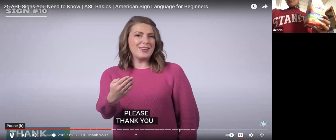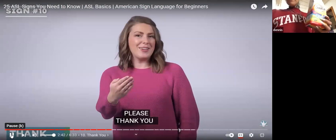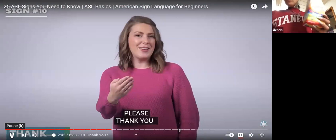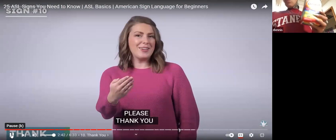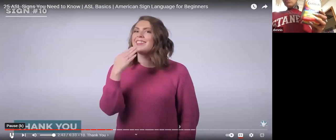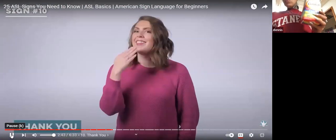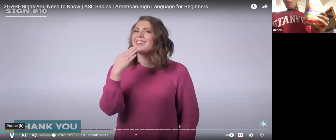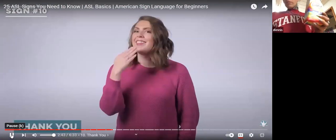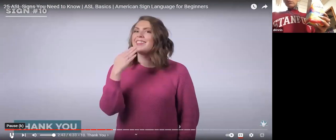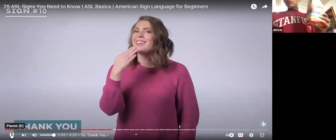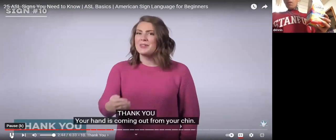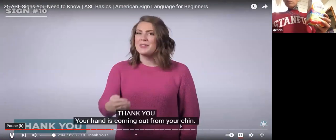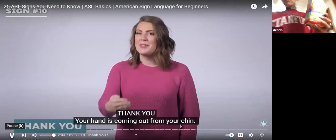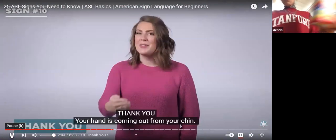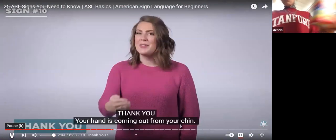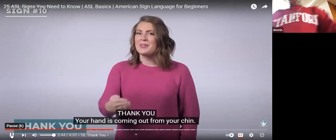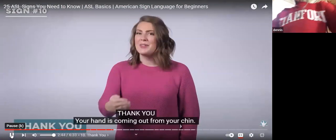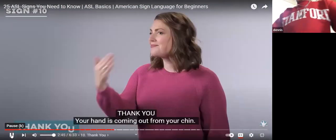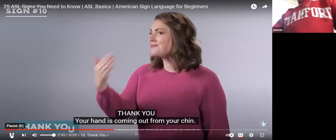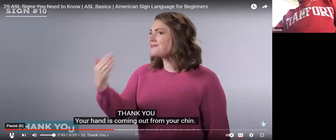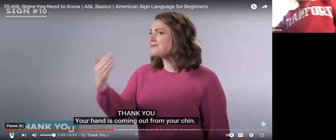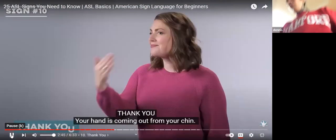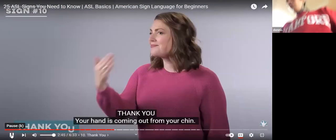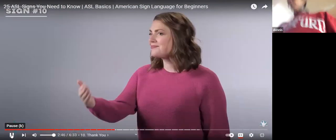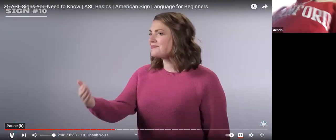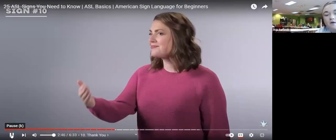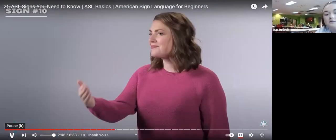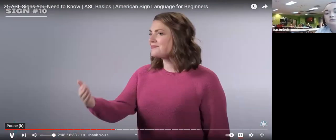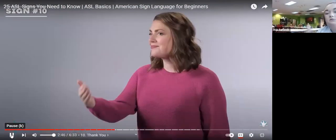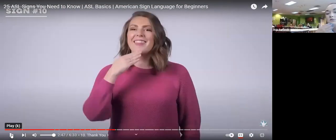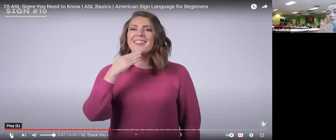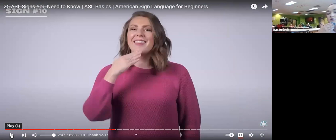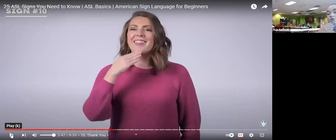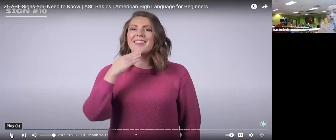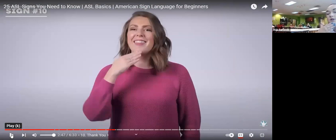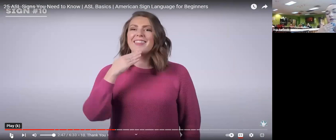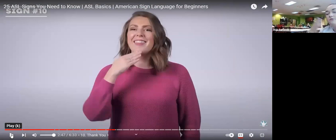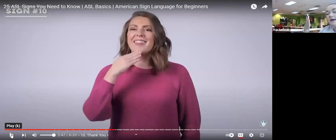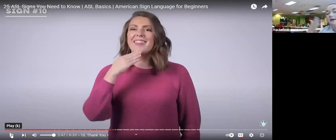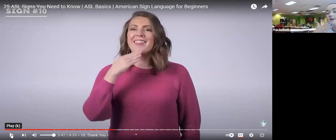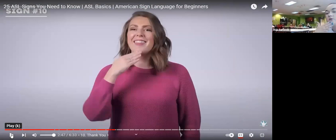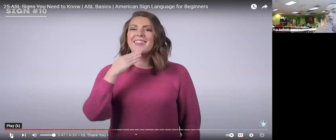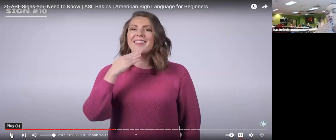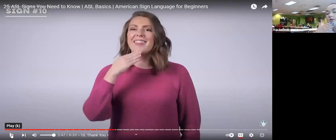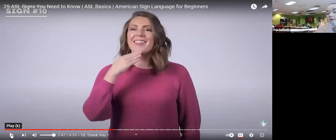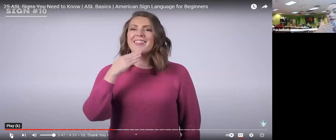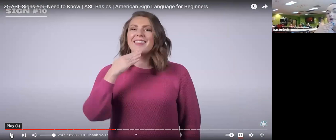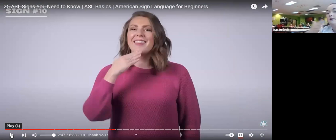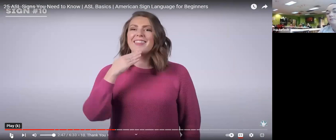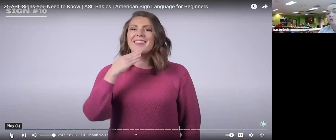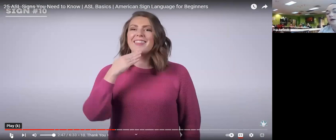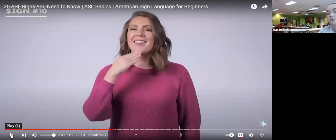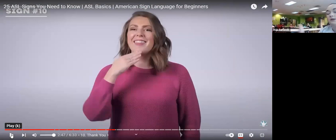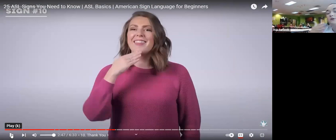thank you your hand is coming out from your chin so your chin flat hand on your chin